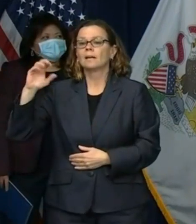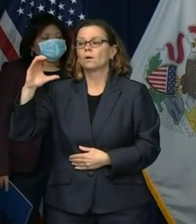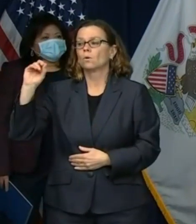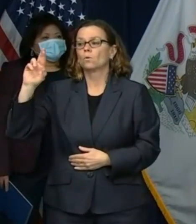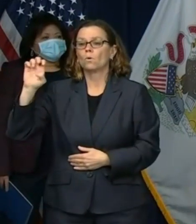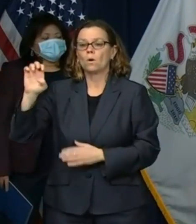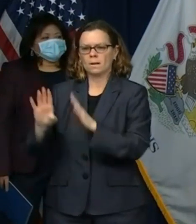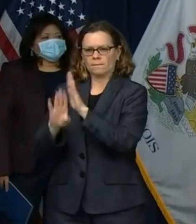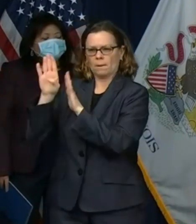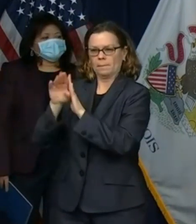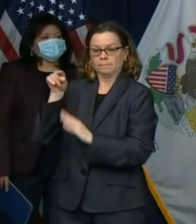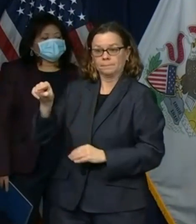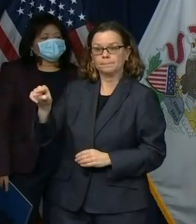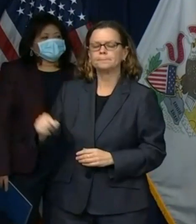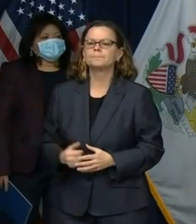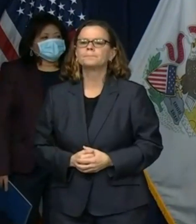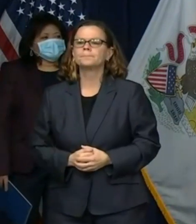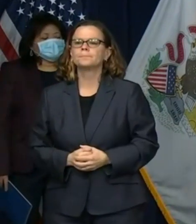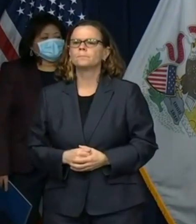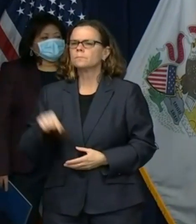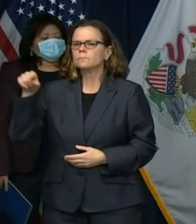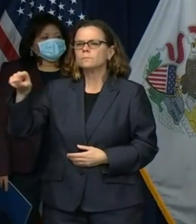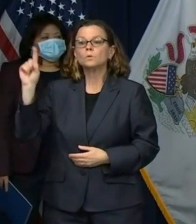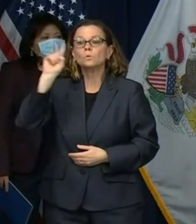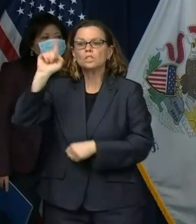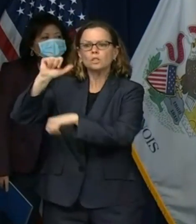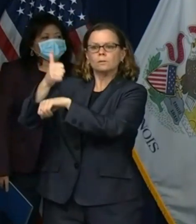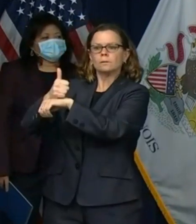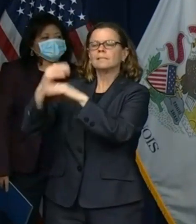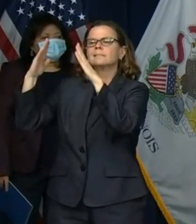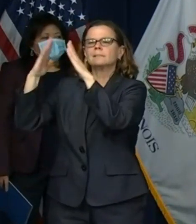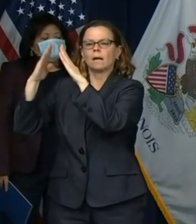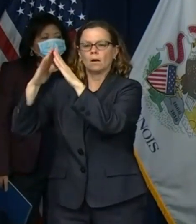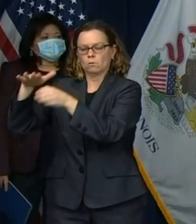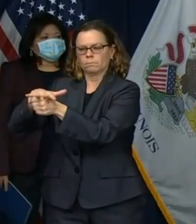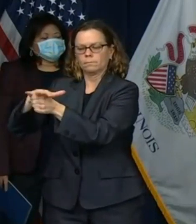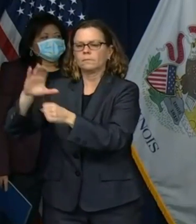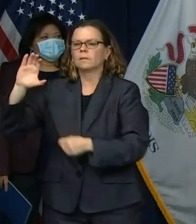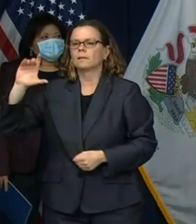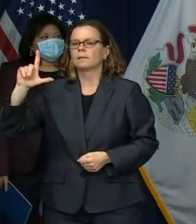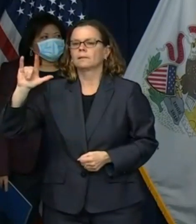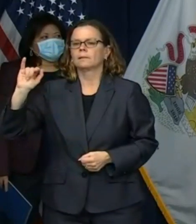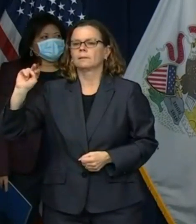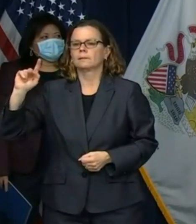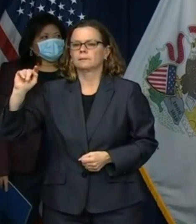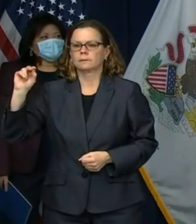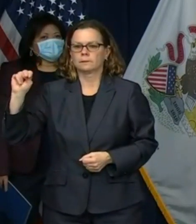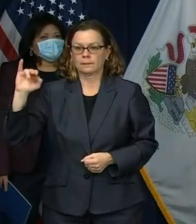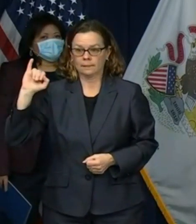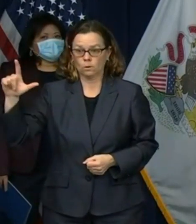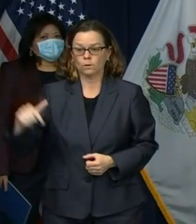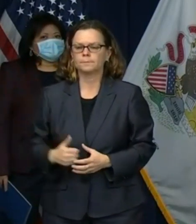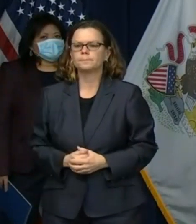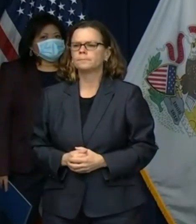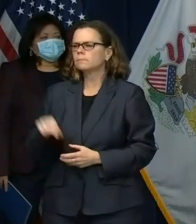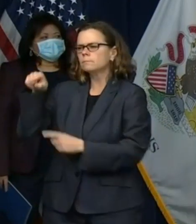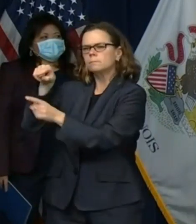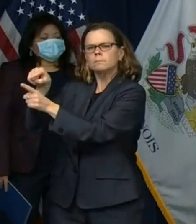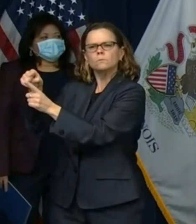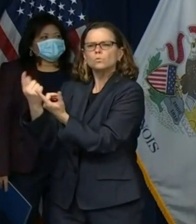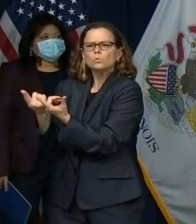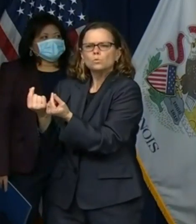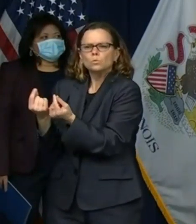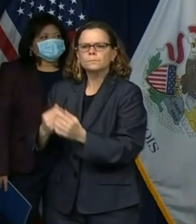services for people with developmental or intellectual disabilities there's a team that took to the streets last weekend